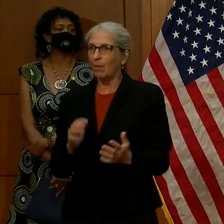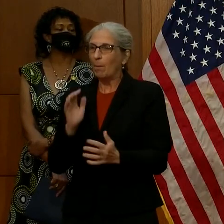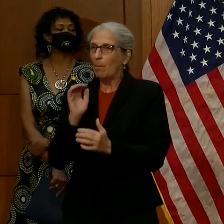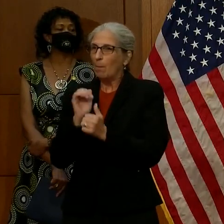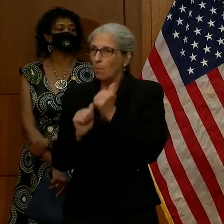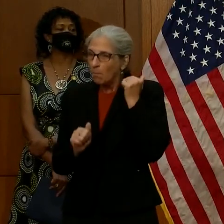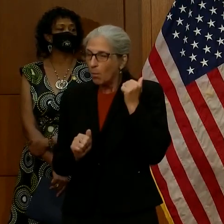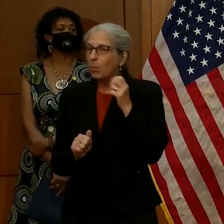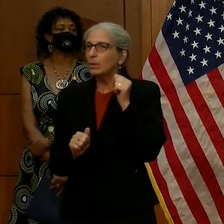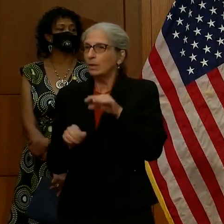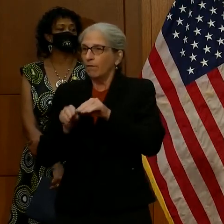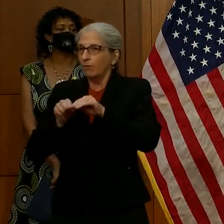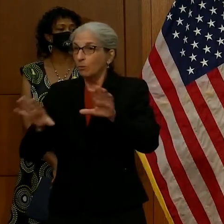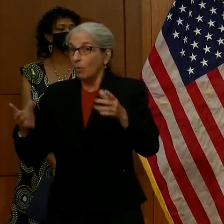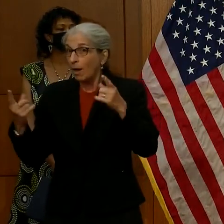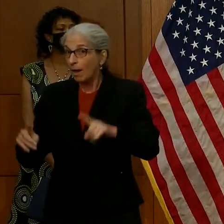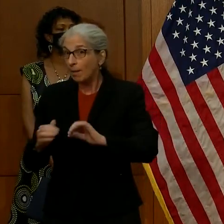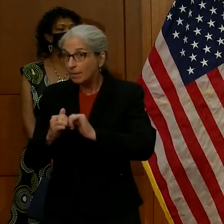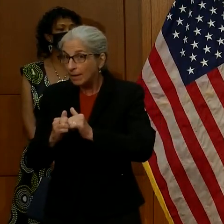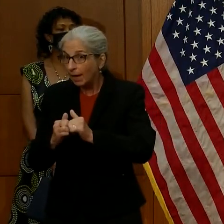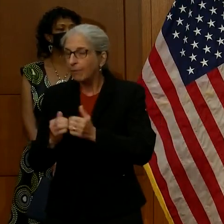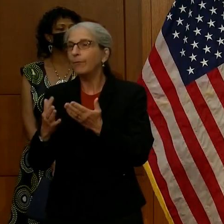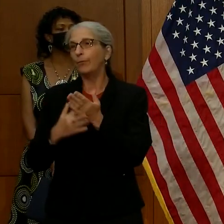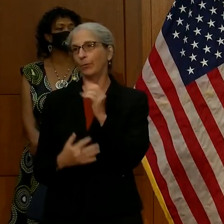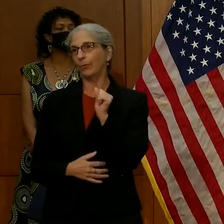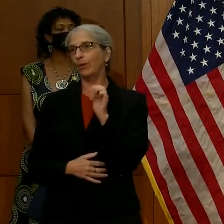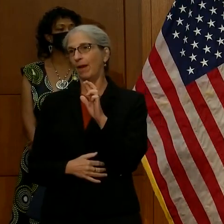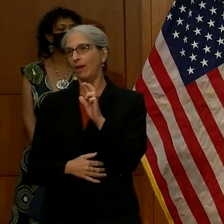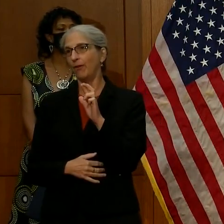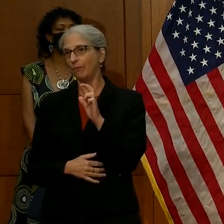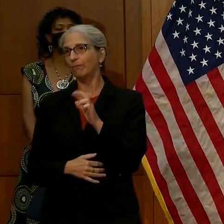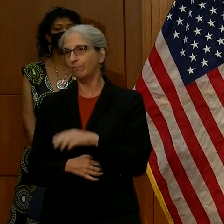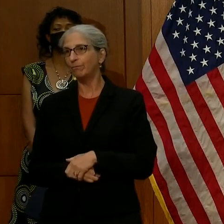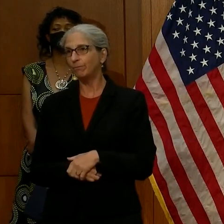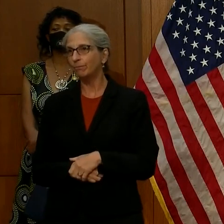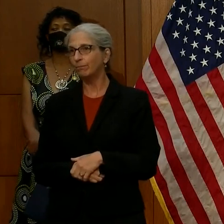the transmission is through the air, through aerosolized.